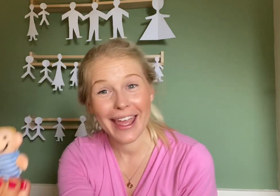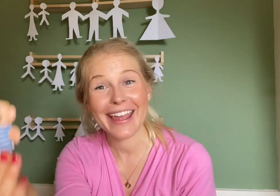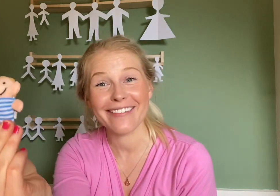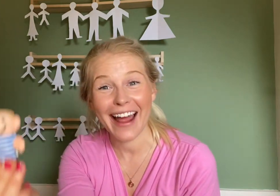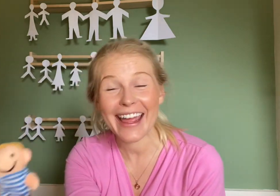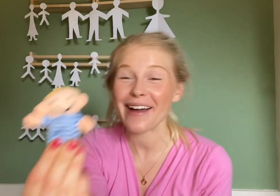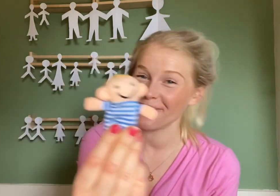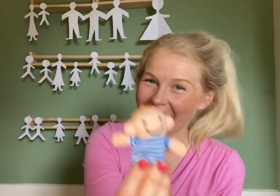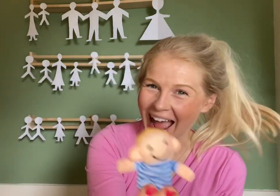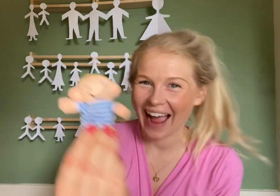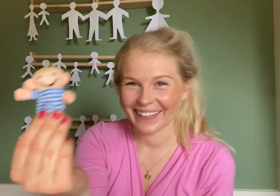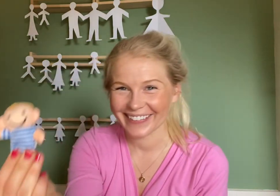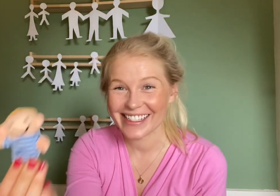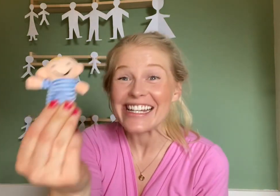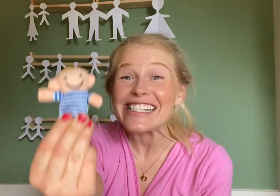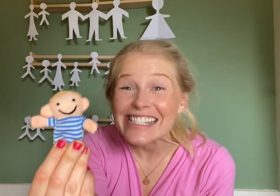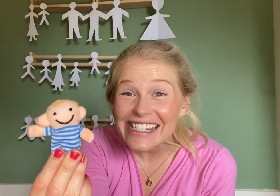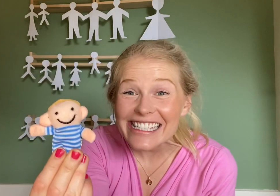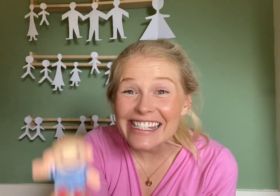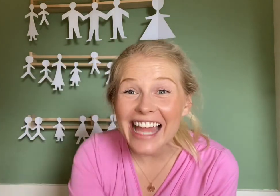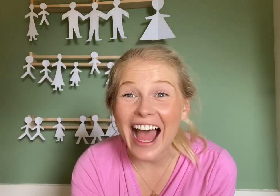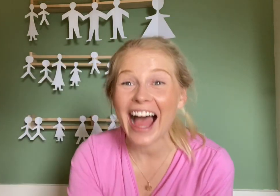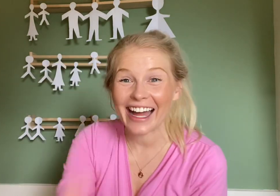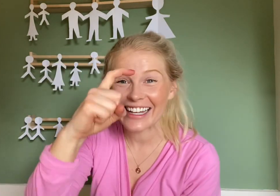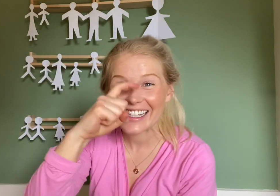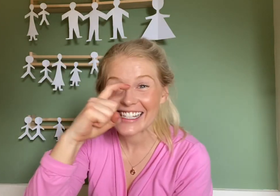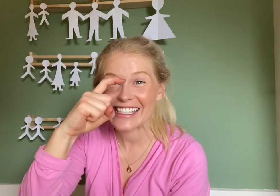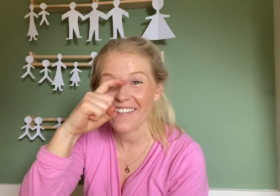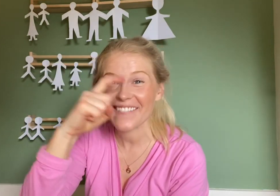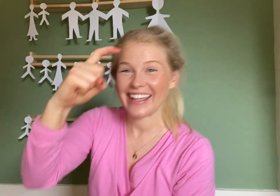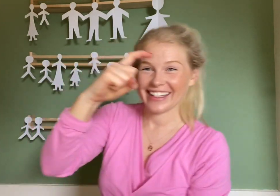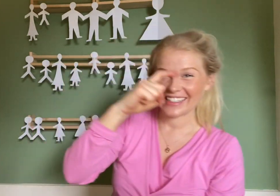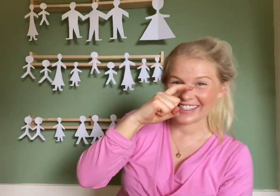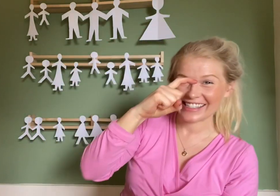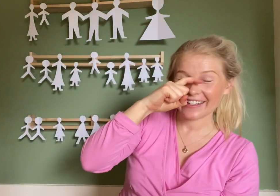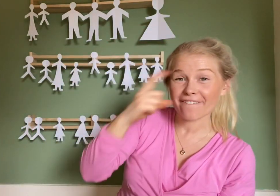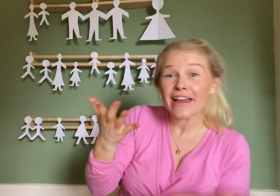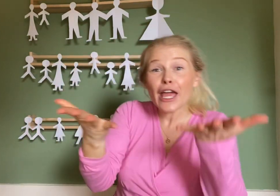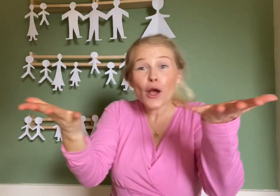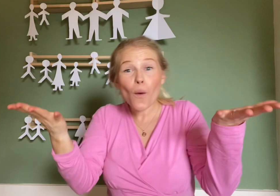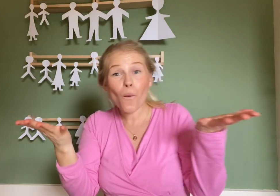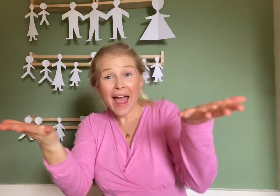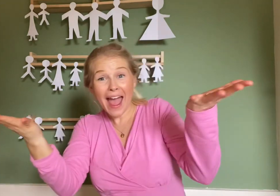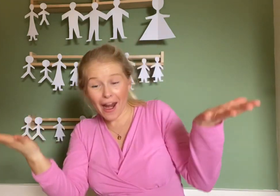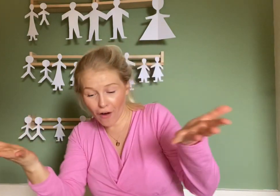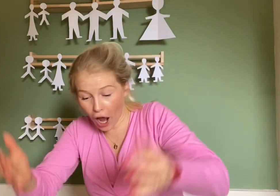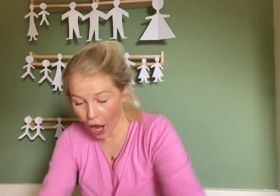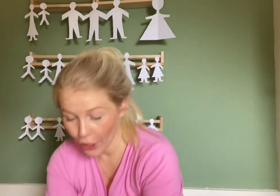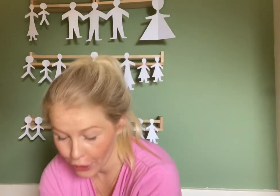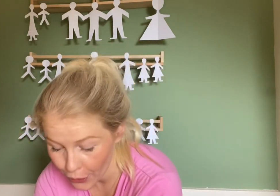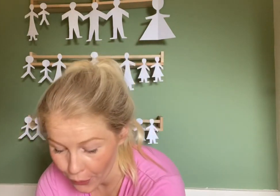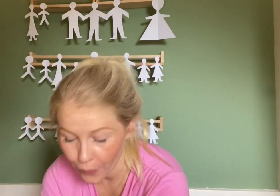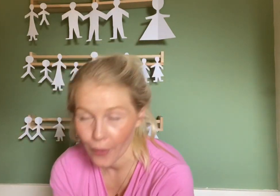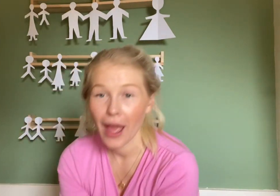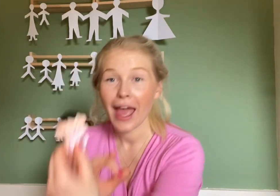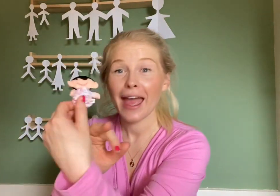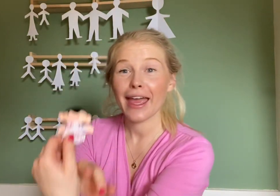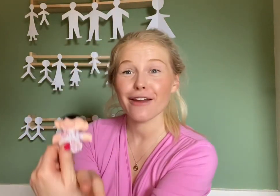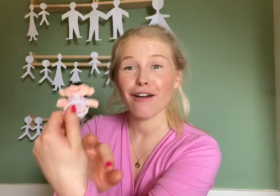here I am, how do you Sister . finger, sister finger, where are you? Here I